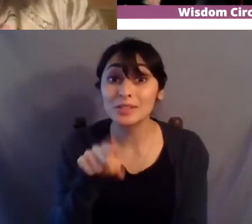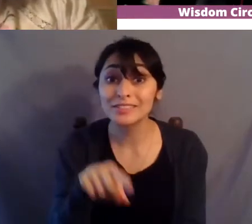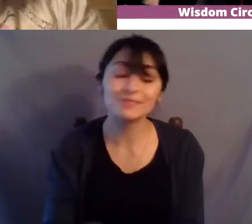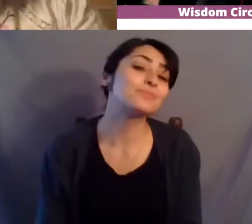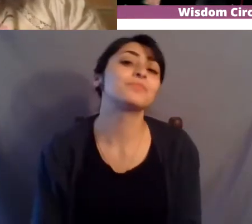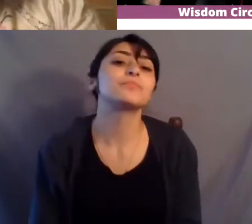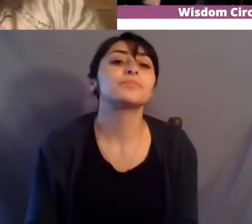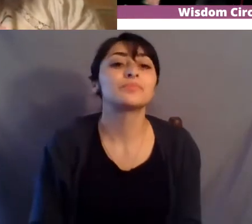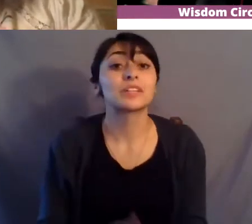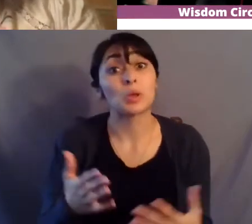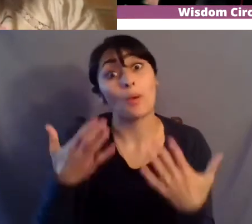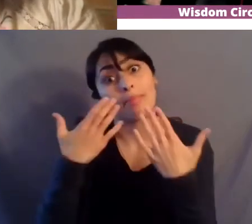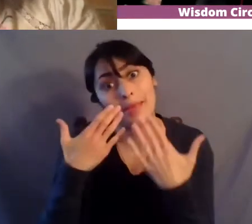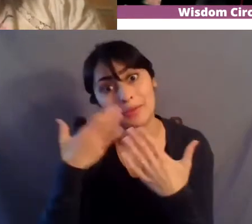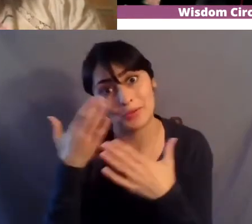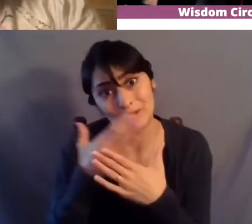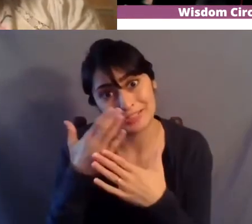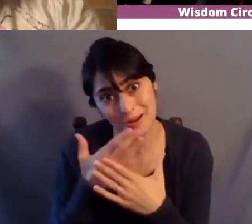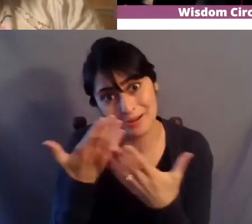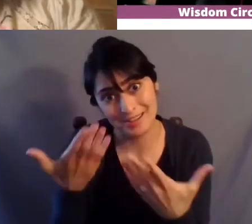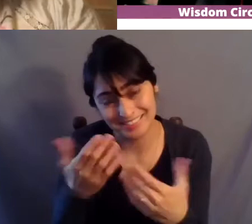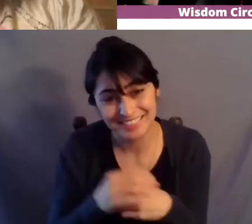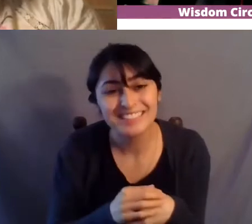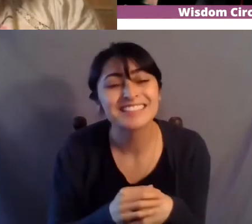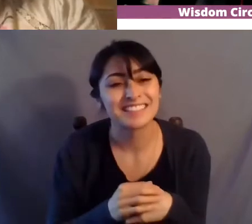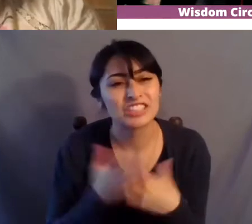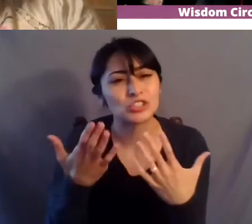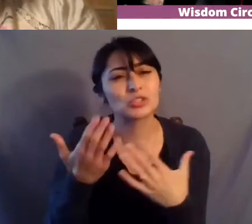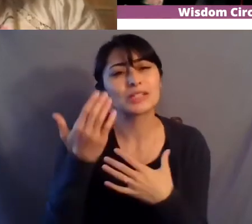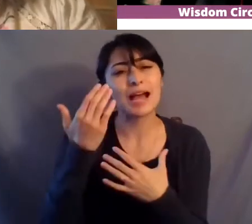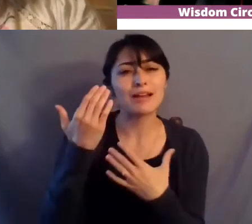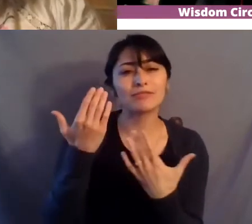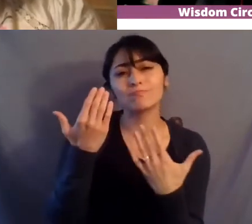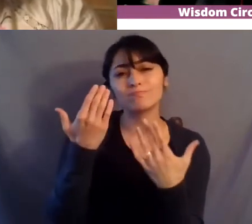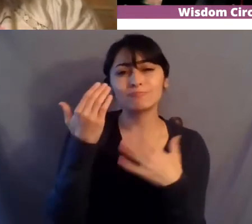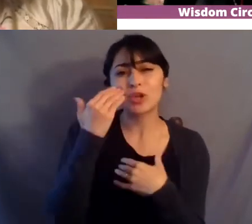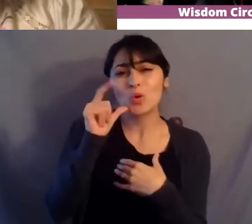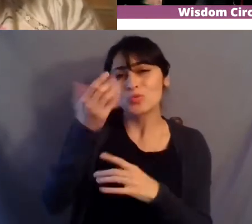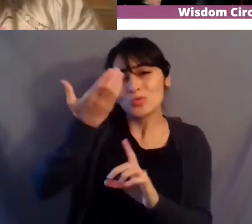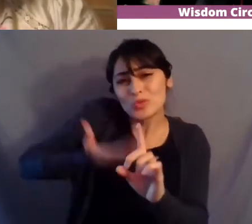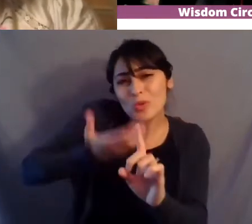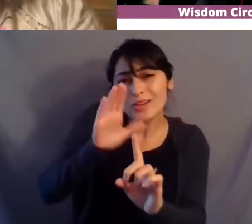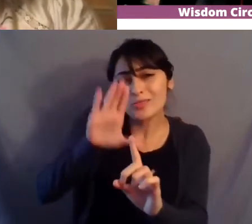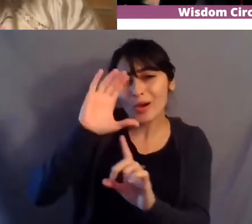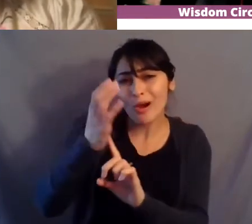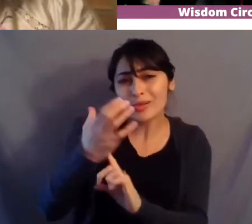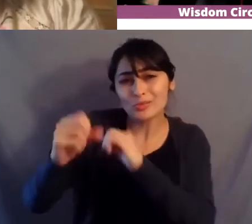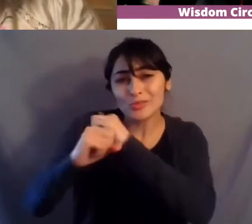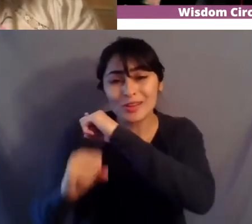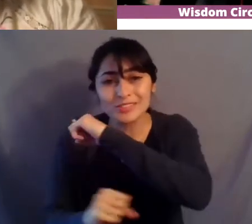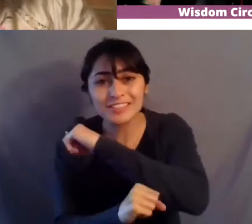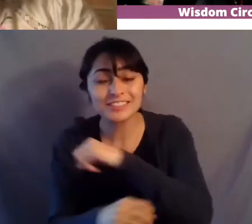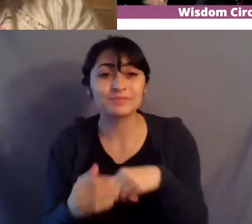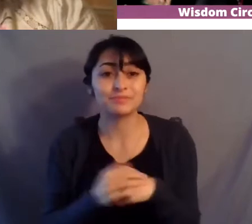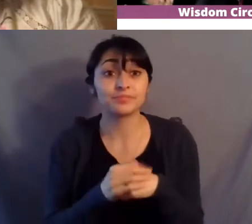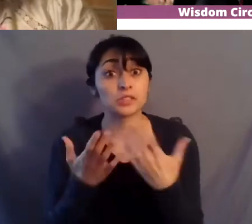uh first of all thank you for sharing that information with us to give us a basis of who you are and some of your cultural foundations i know